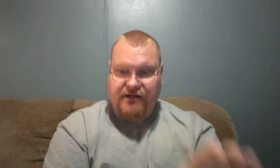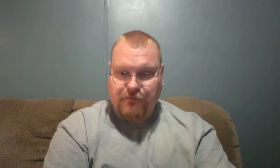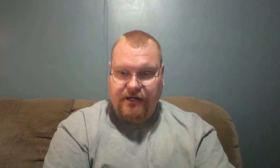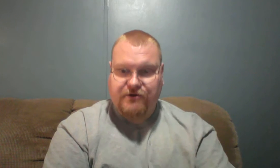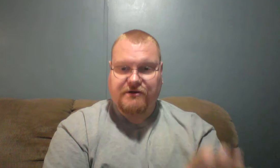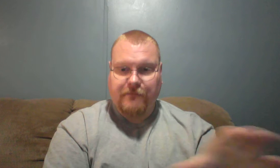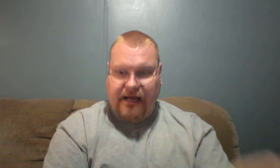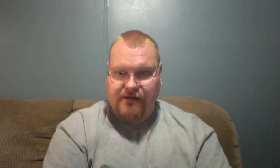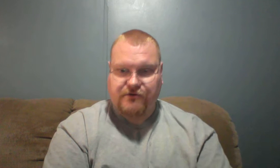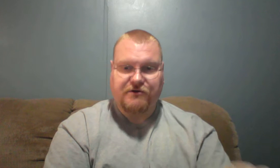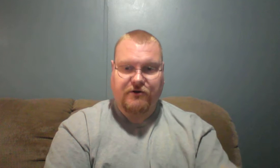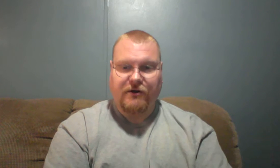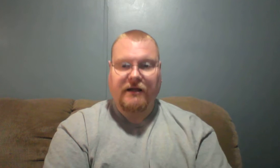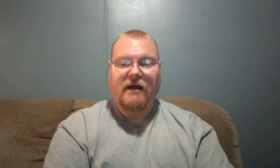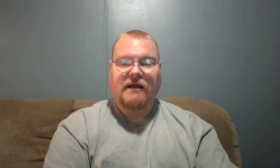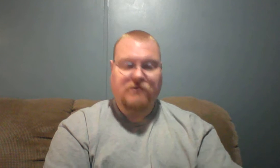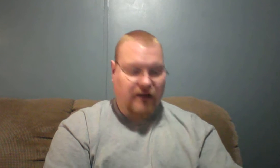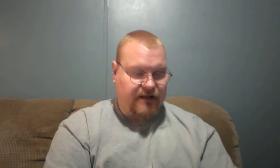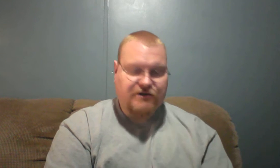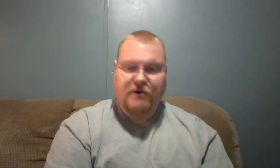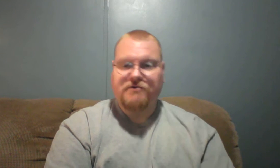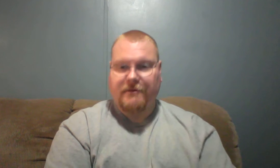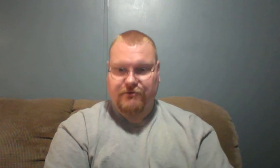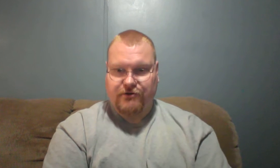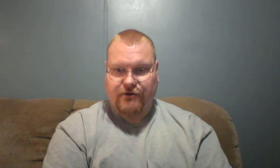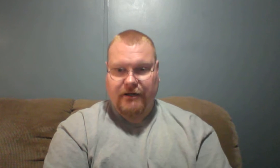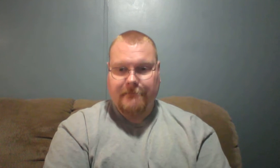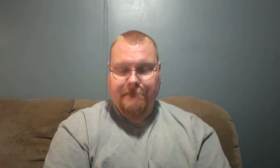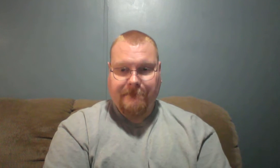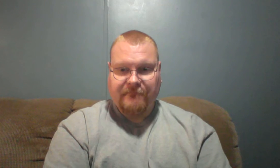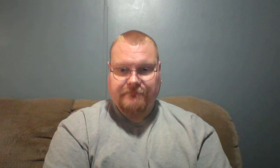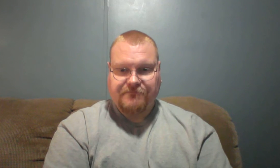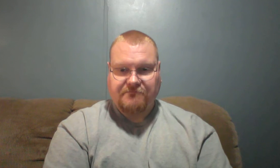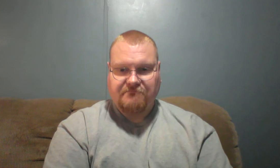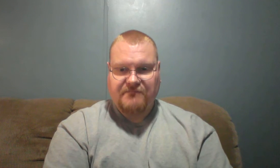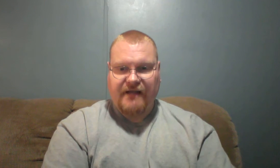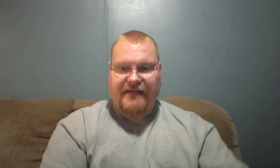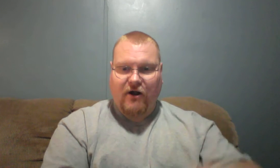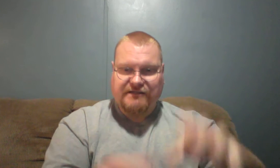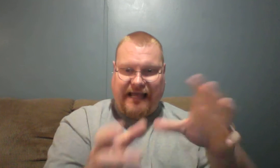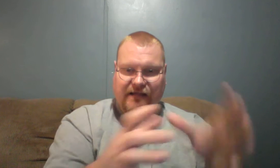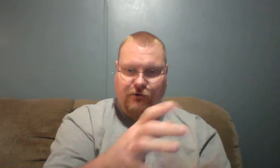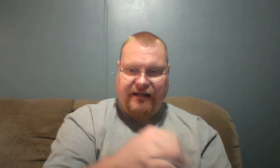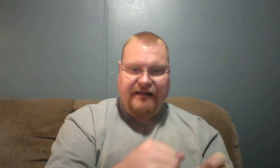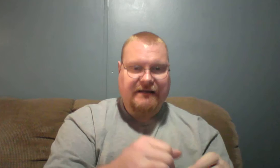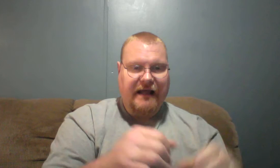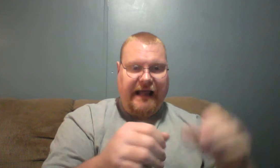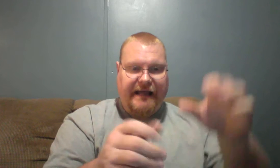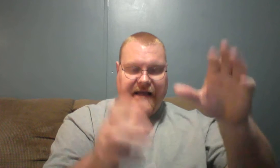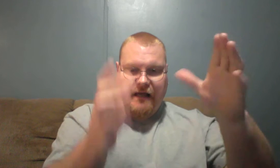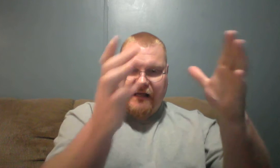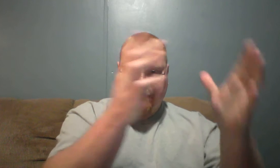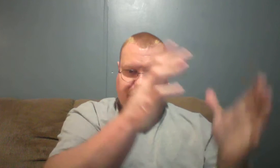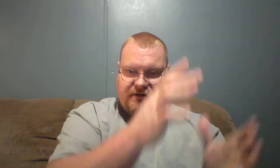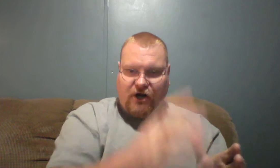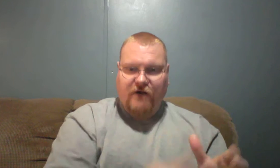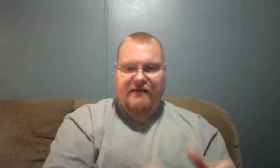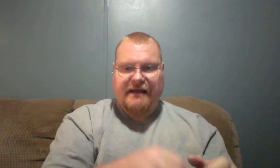preachers and pastors are doing. That's what a lot of these church members are doing. They are tailoring it and curving it,